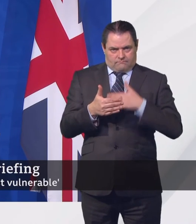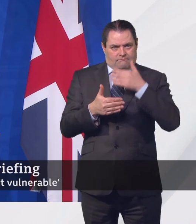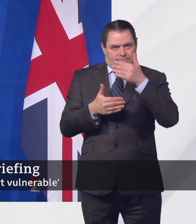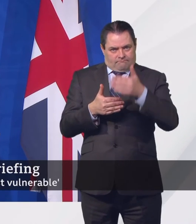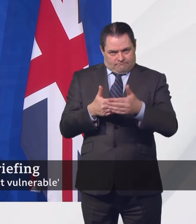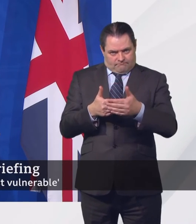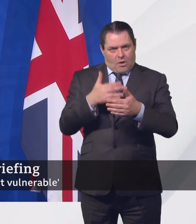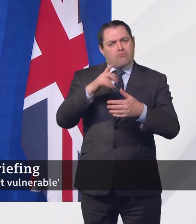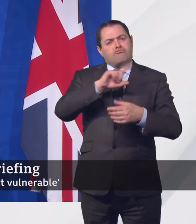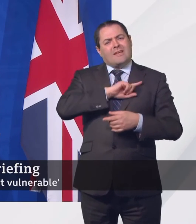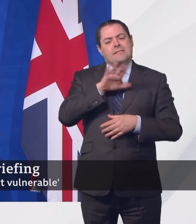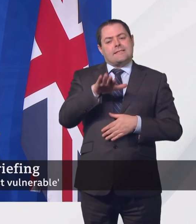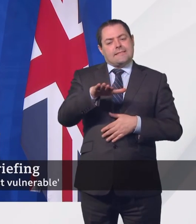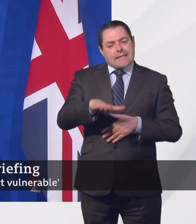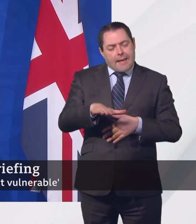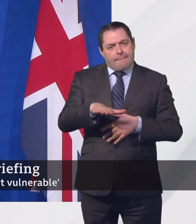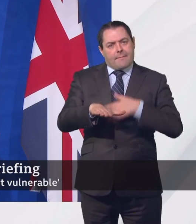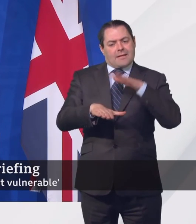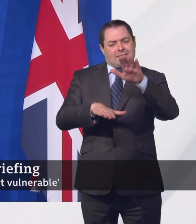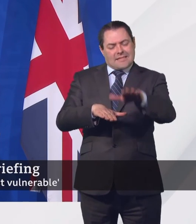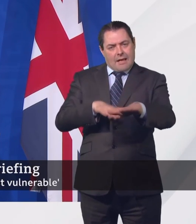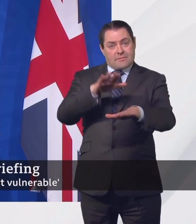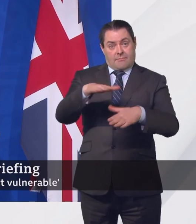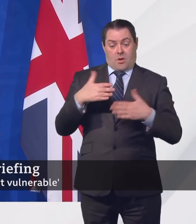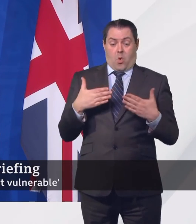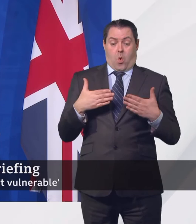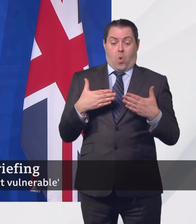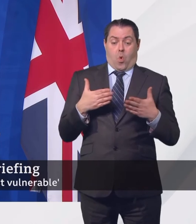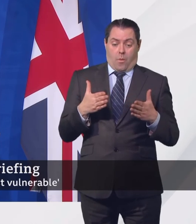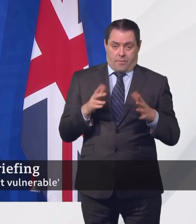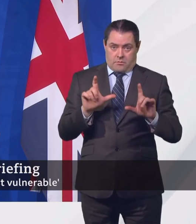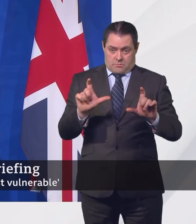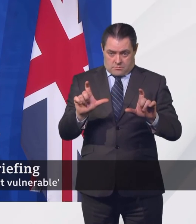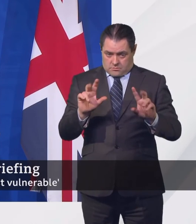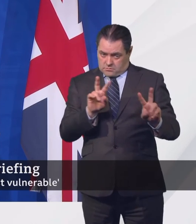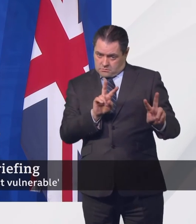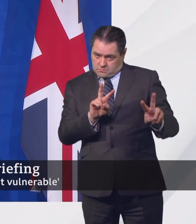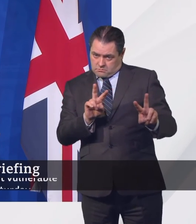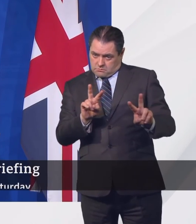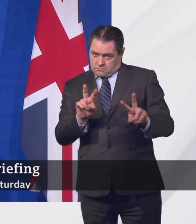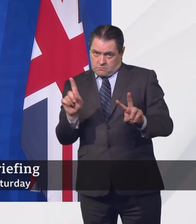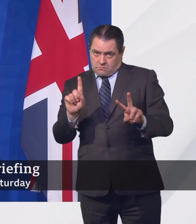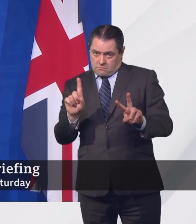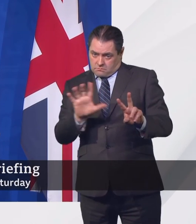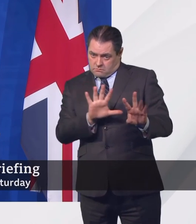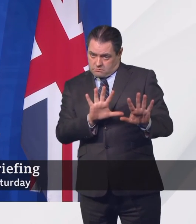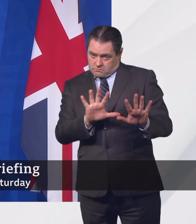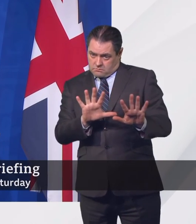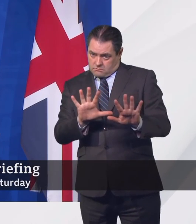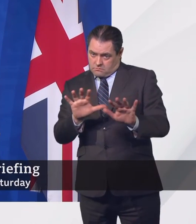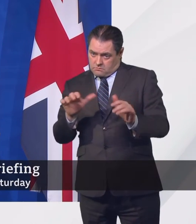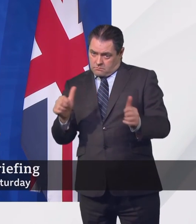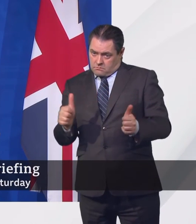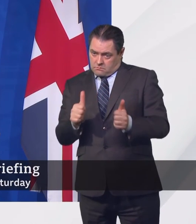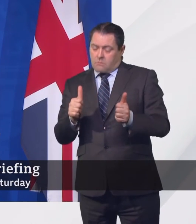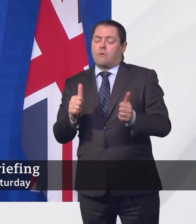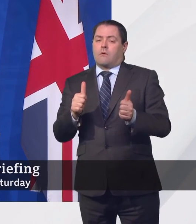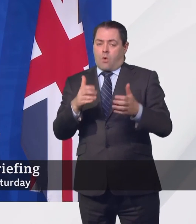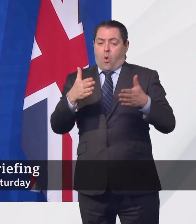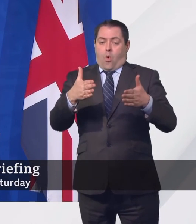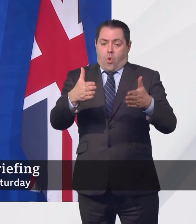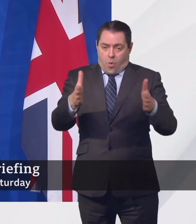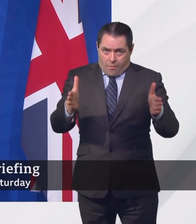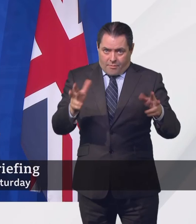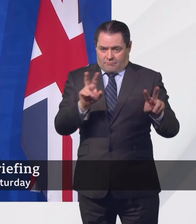the data as we go forward. And as for the April, the 12th